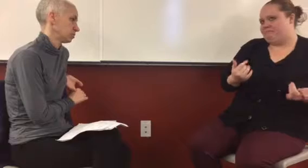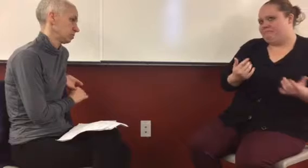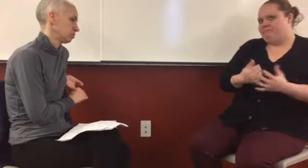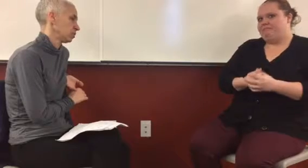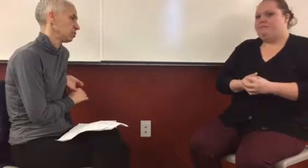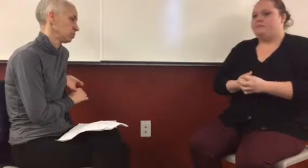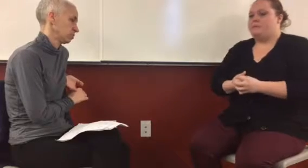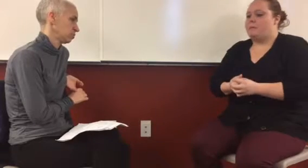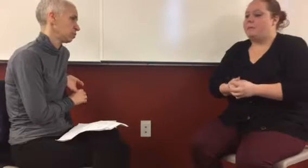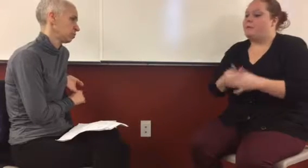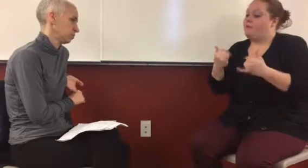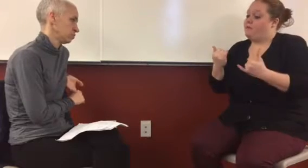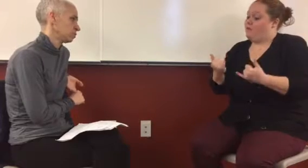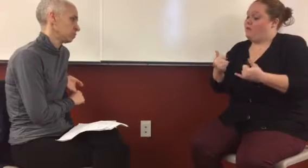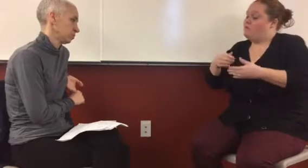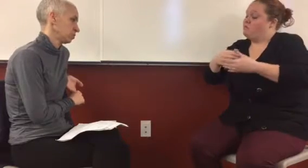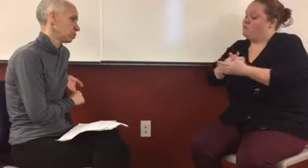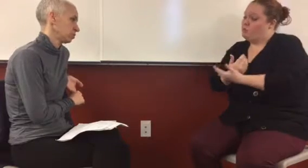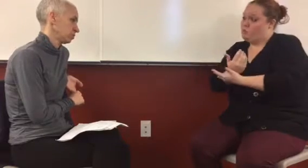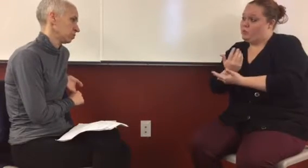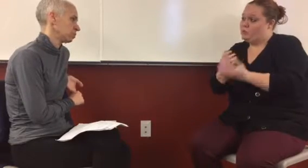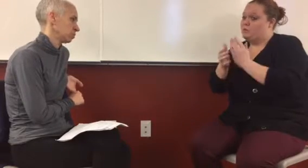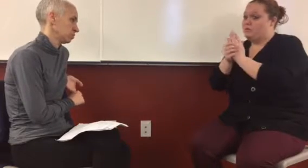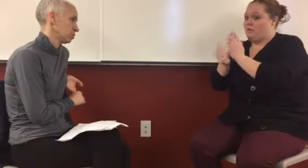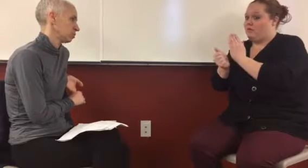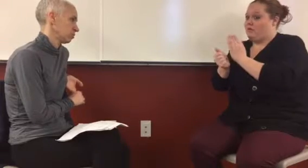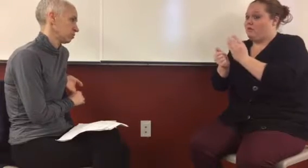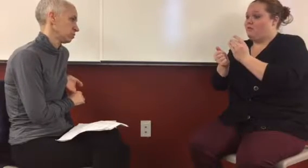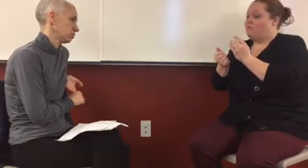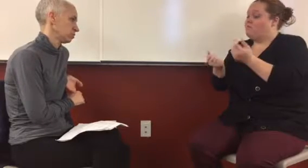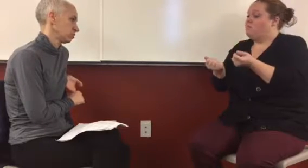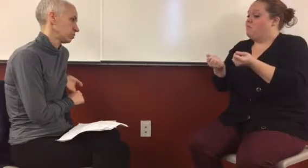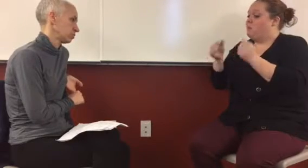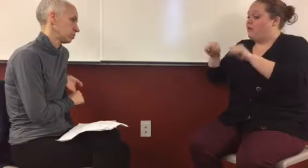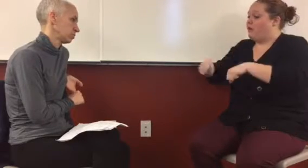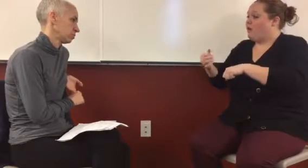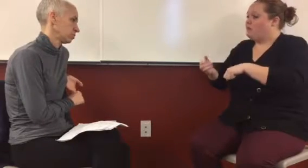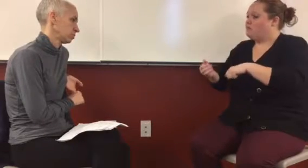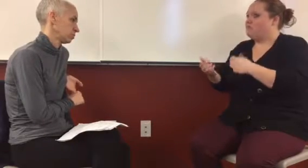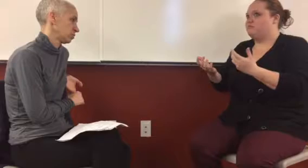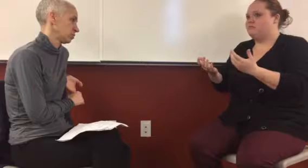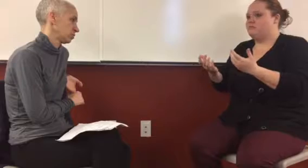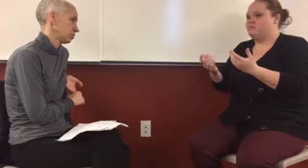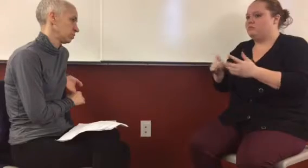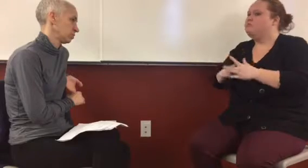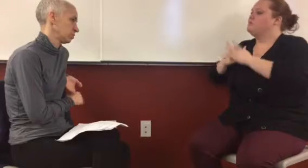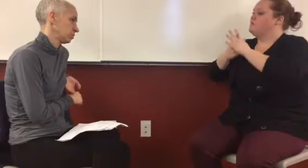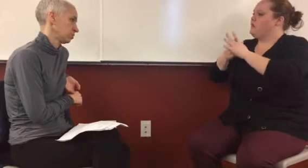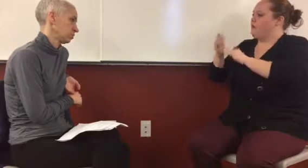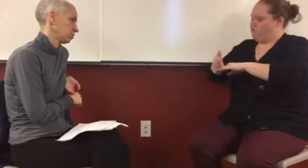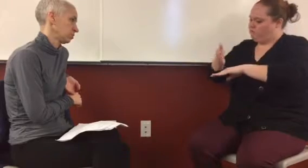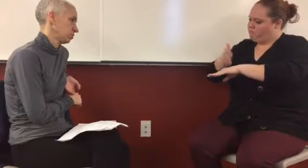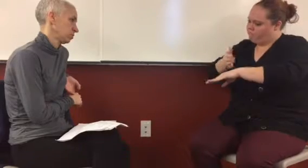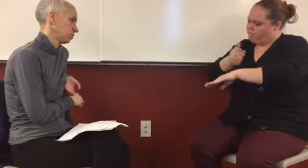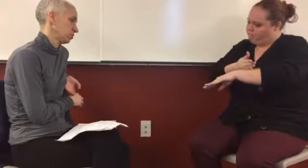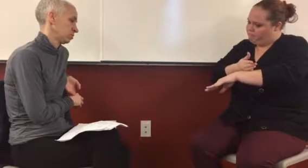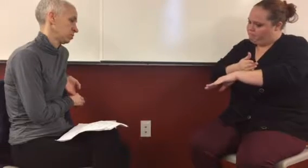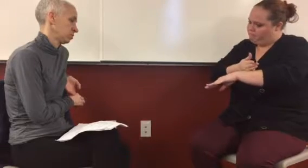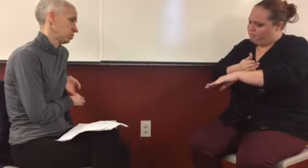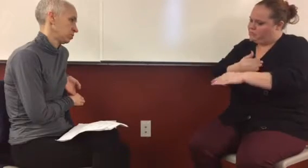practice applying those coping skills. Um, sometimes what's helpful is to really analyze a specific